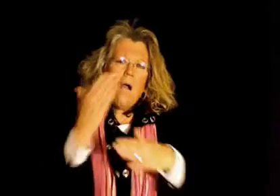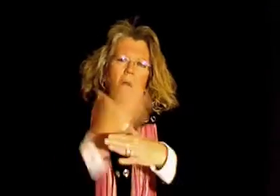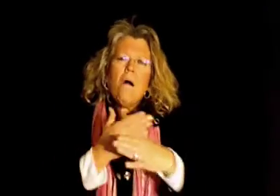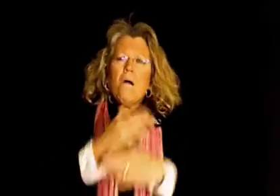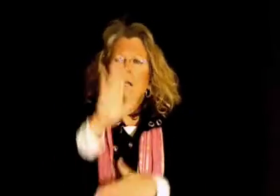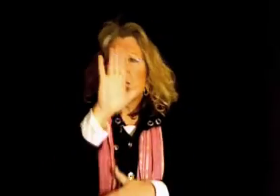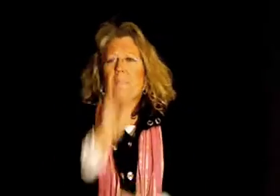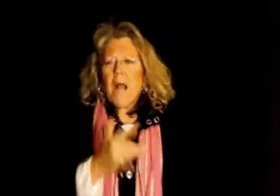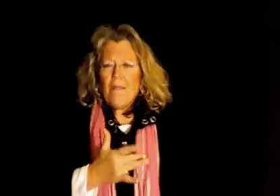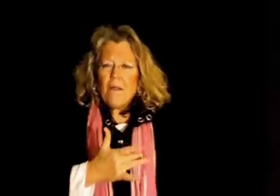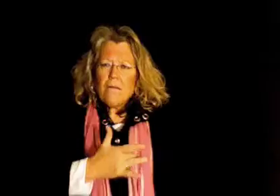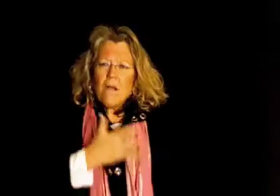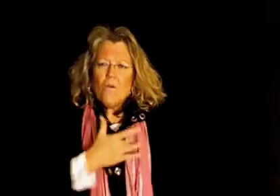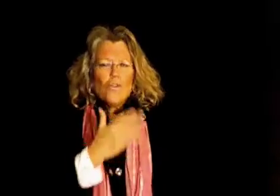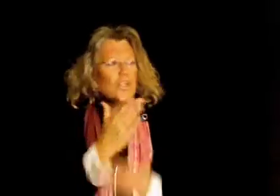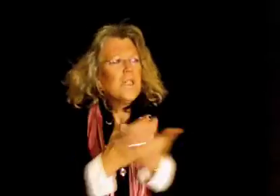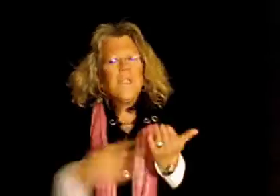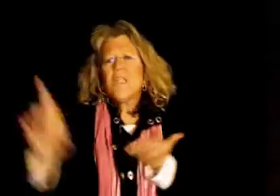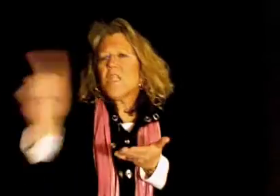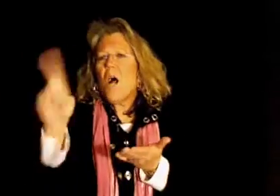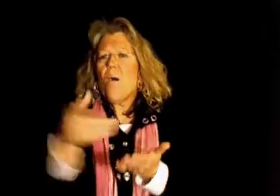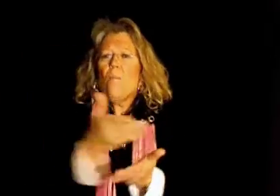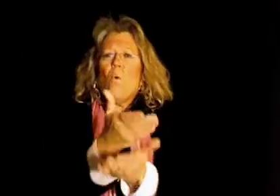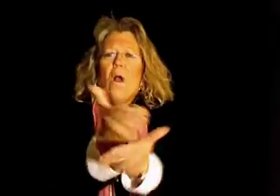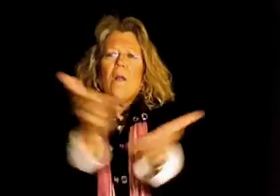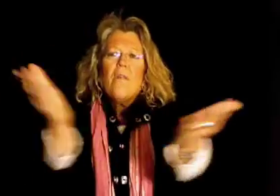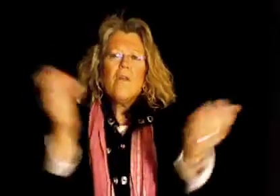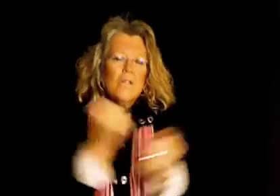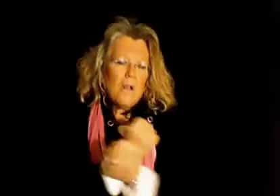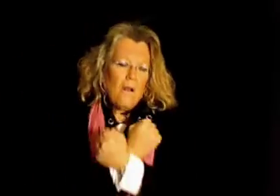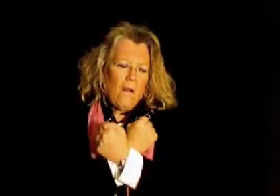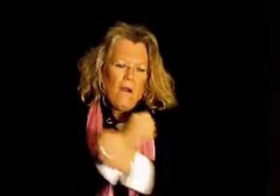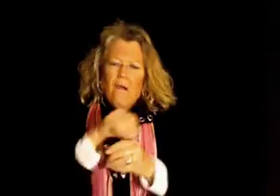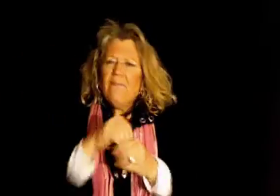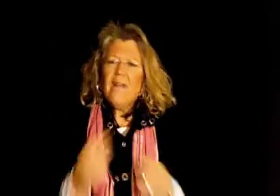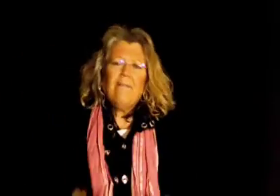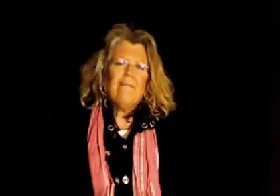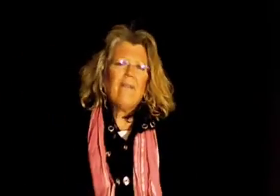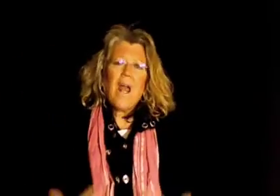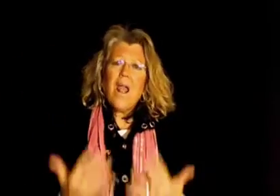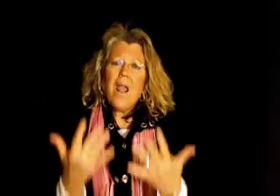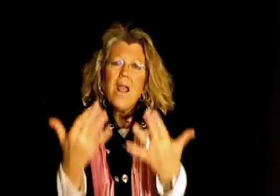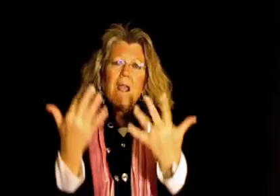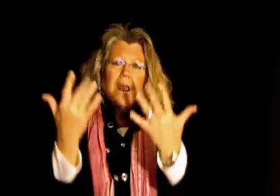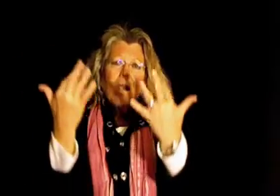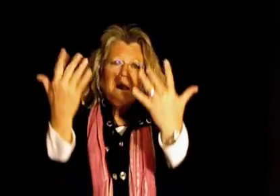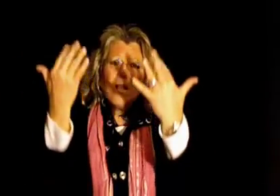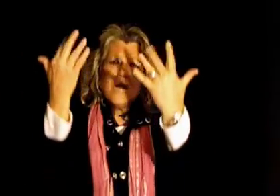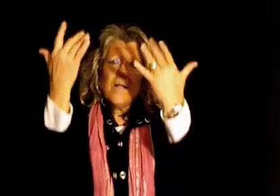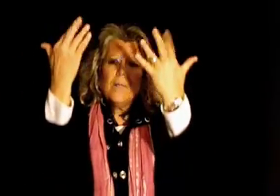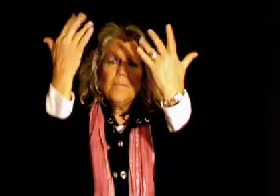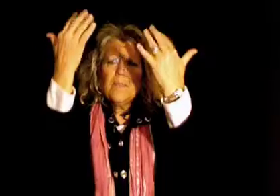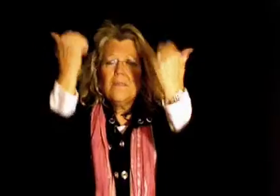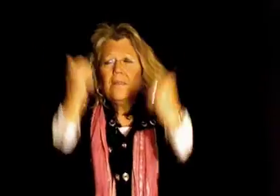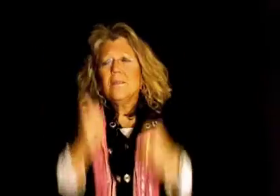Hold it by an ocean Somewhere there's a love in the flame